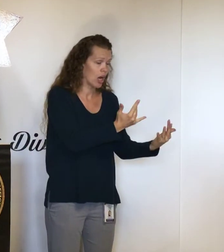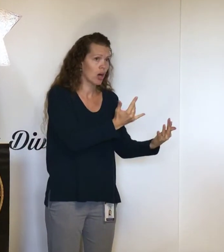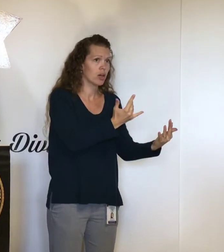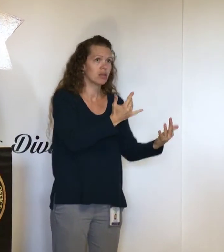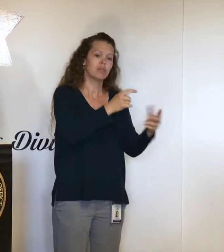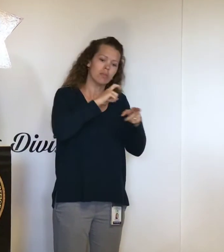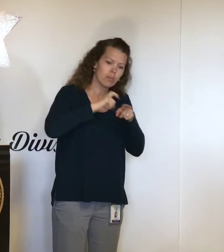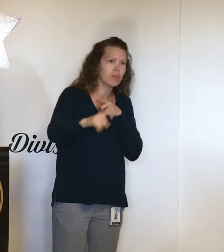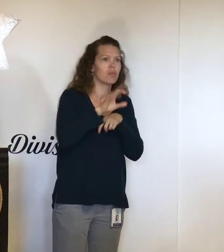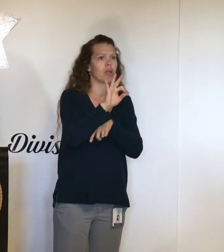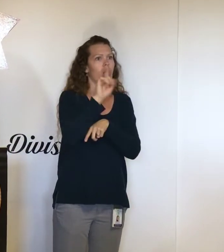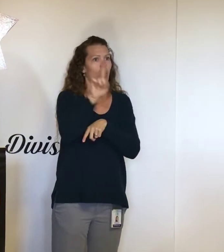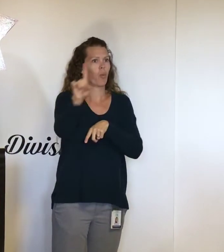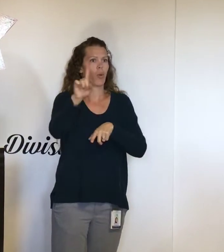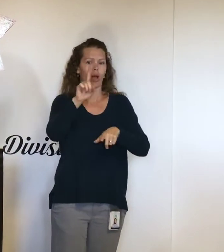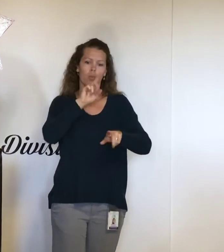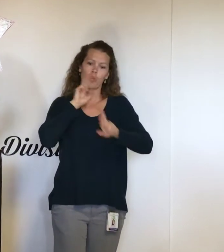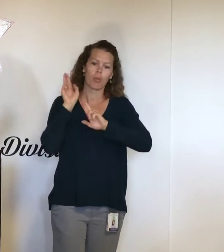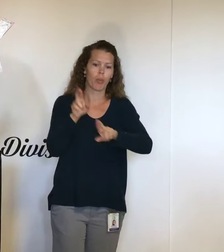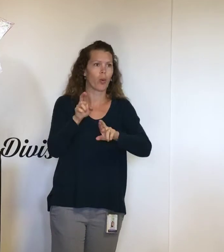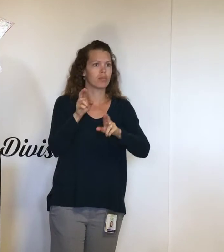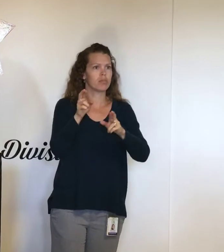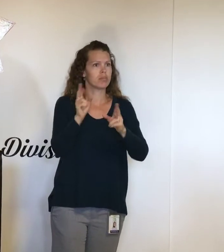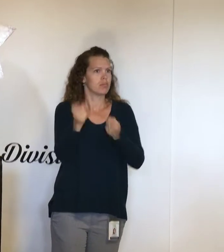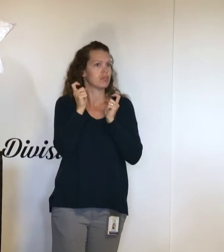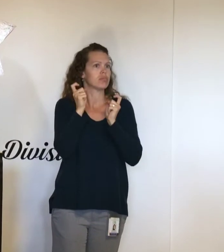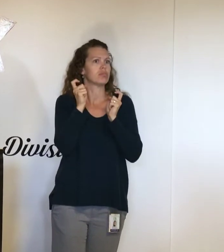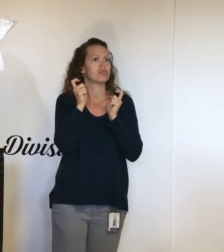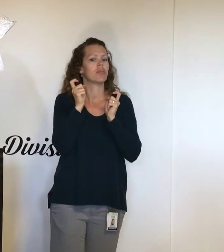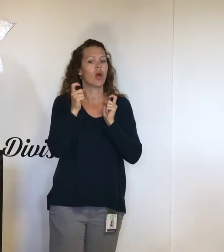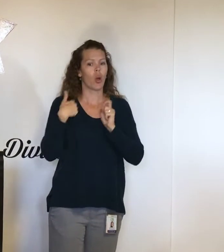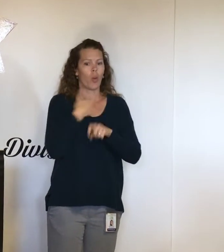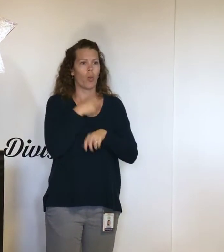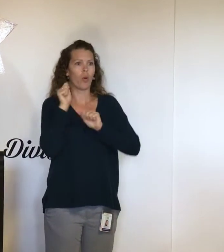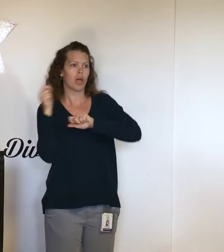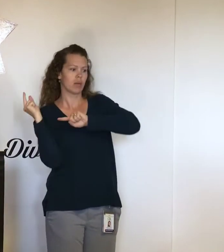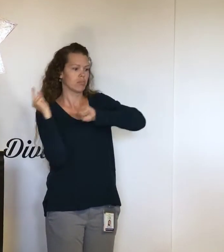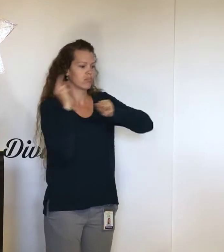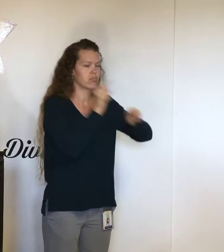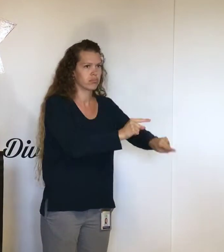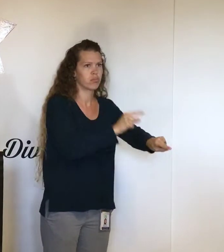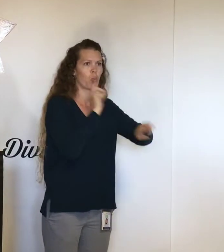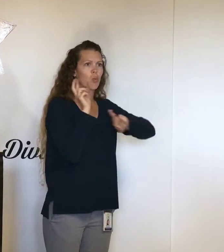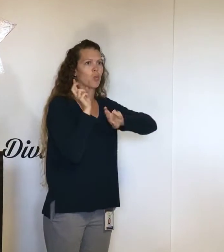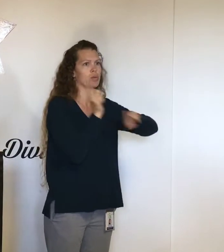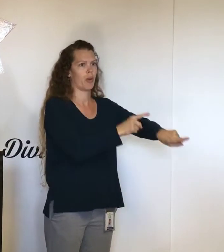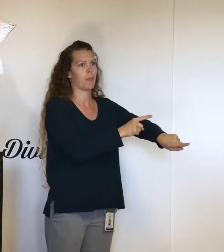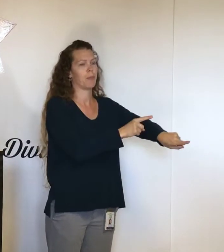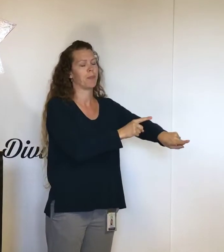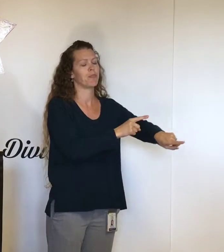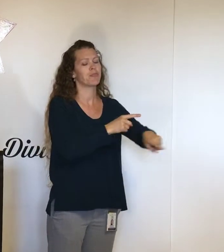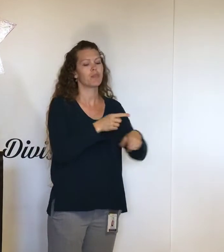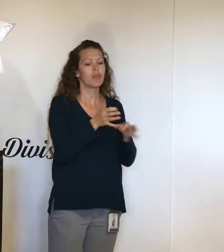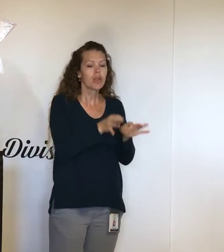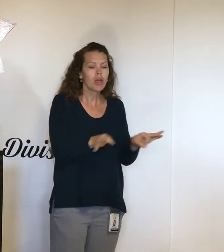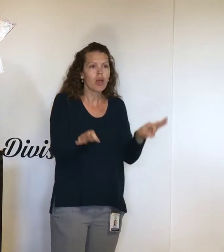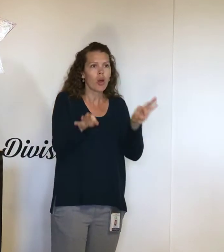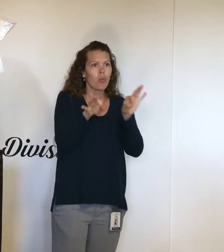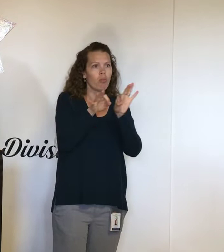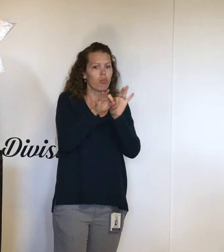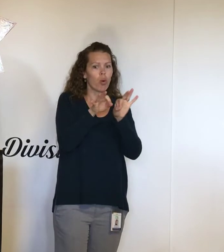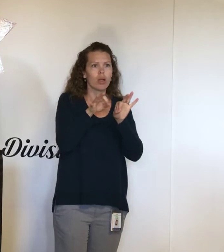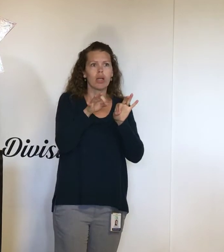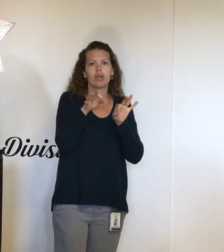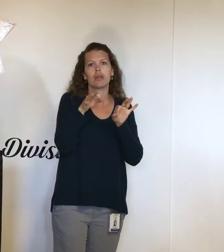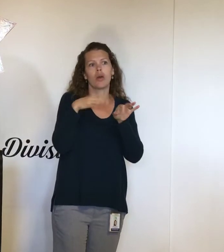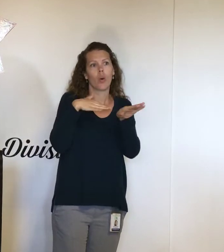to 911 so we can investigate, we can send as much resources out there. It's important that we get on top of this quickly. Also, people that